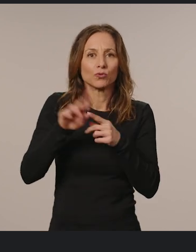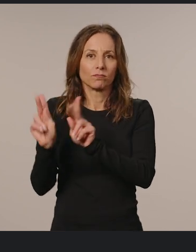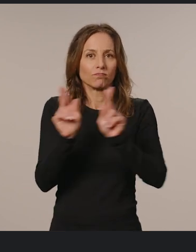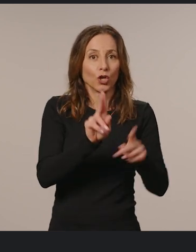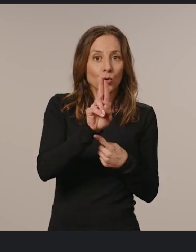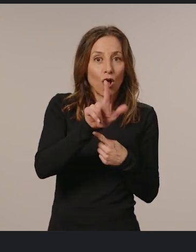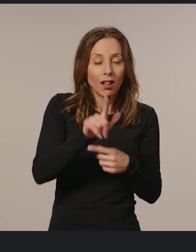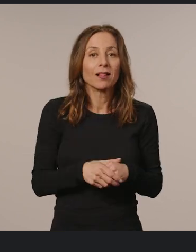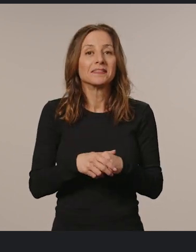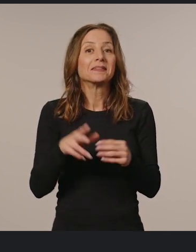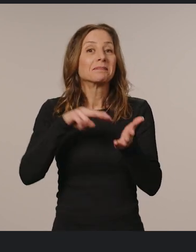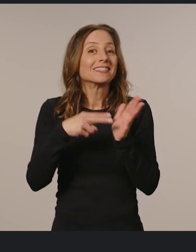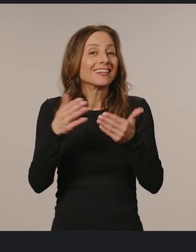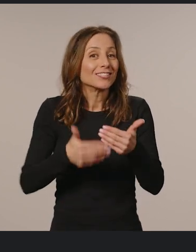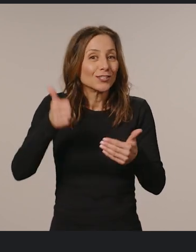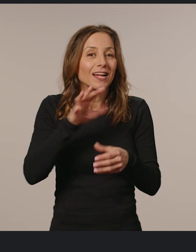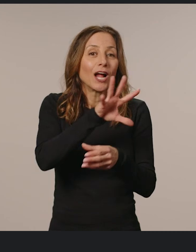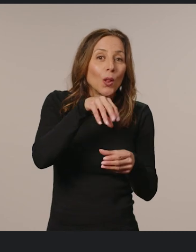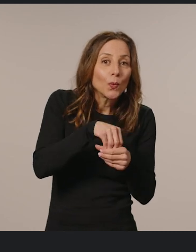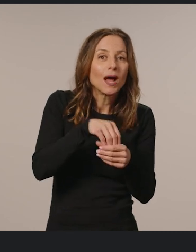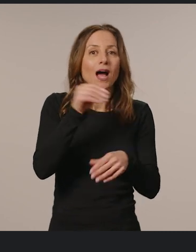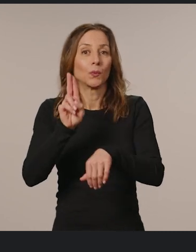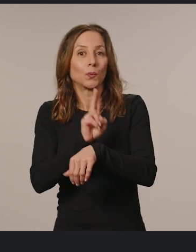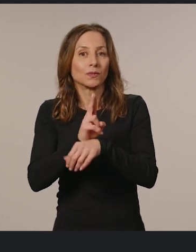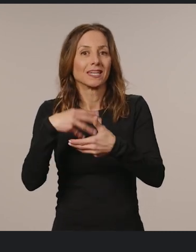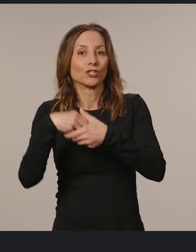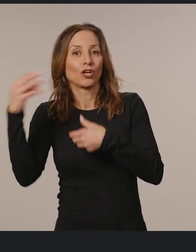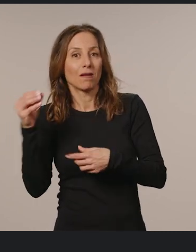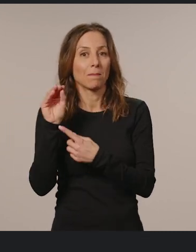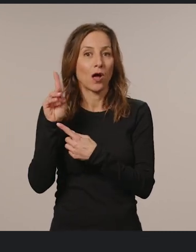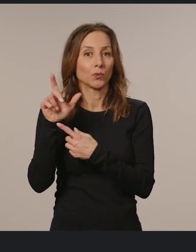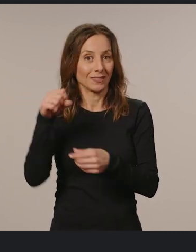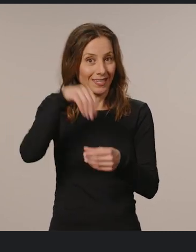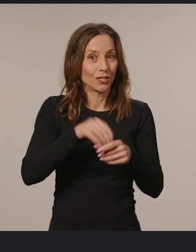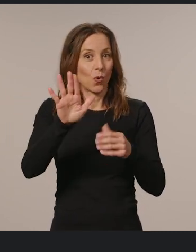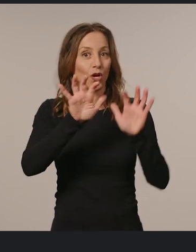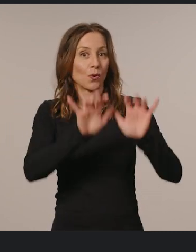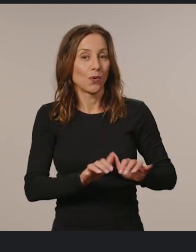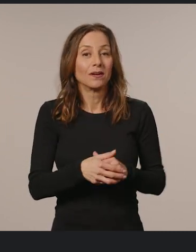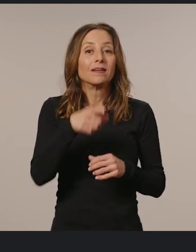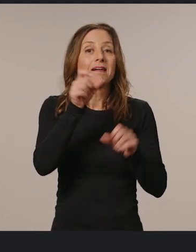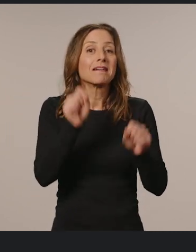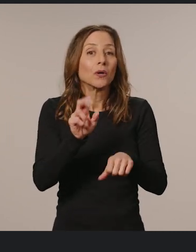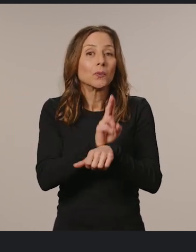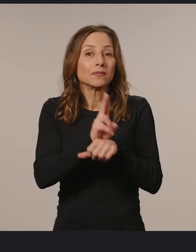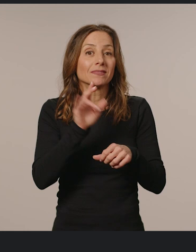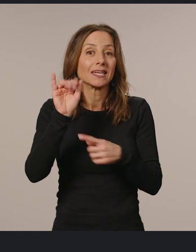URLs. This makes it easier to include and use external modules in your code. You can use the import